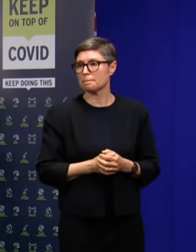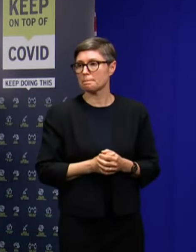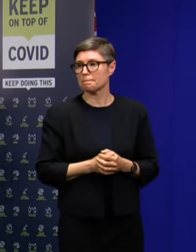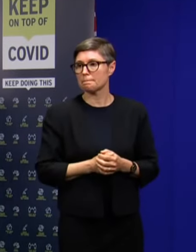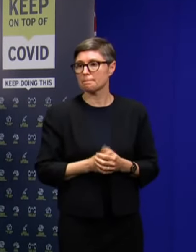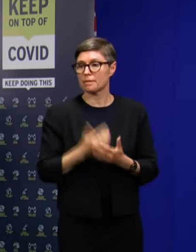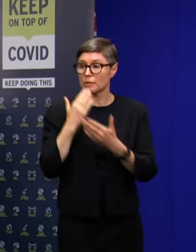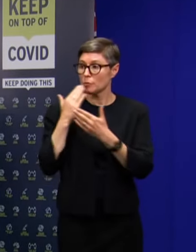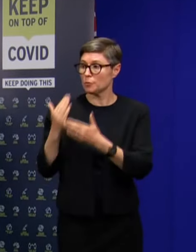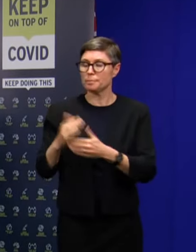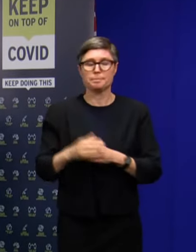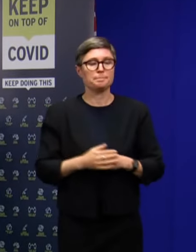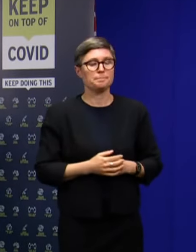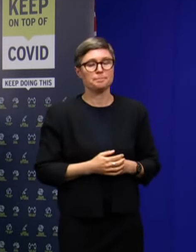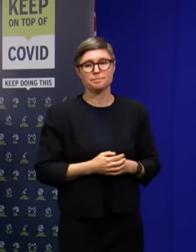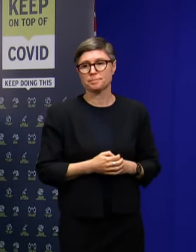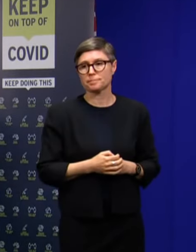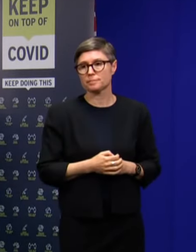Thank you, Premier.